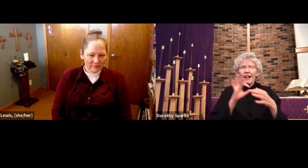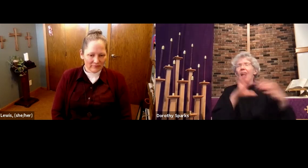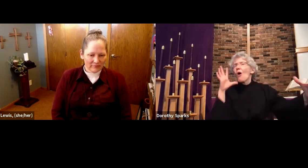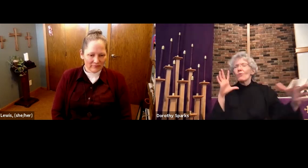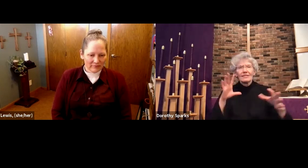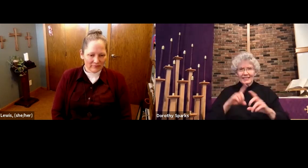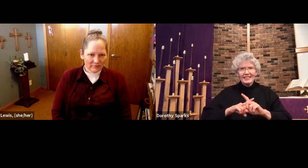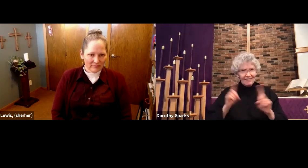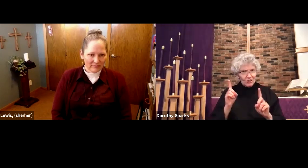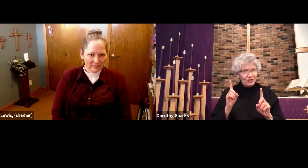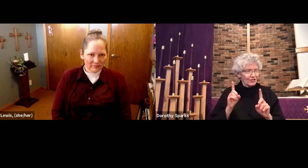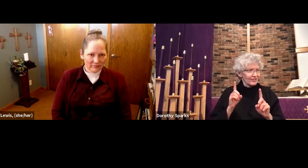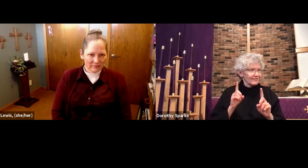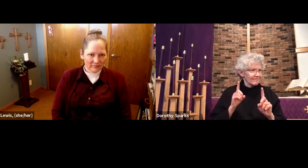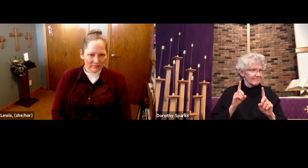must do a few things.